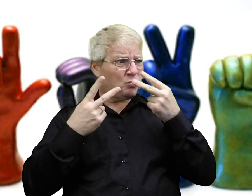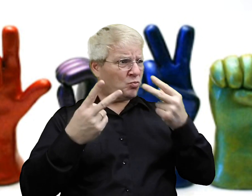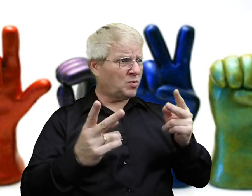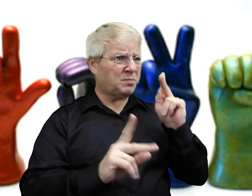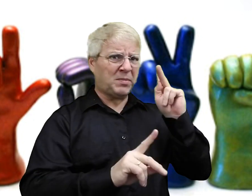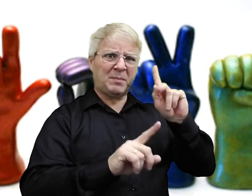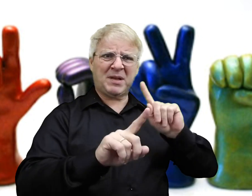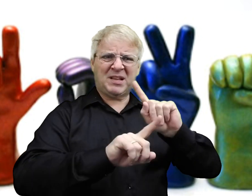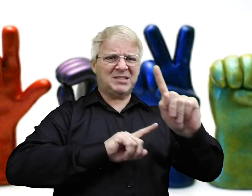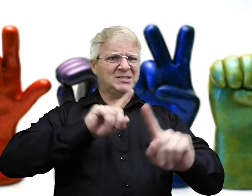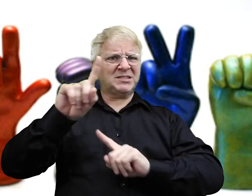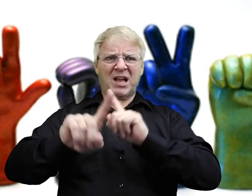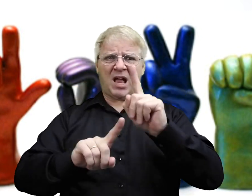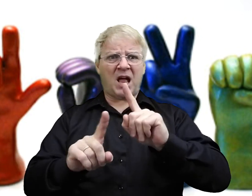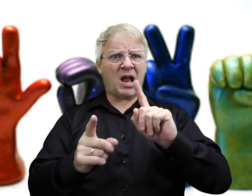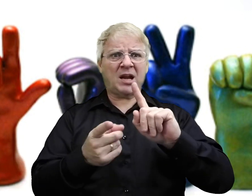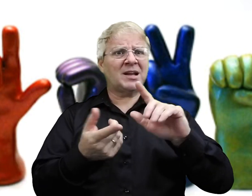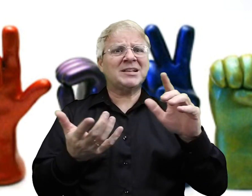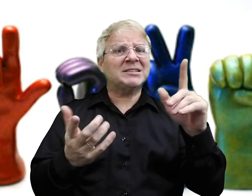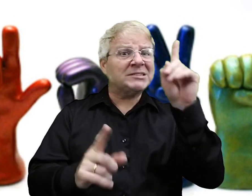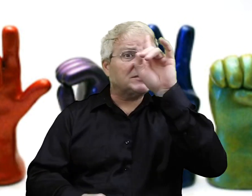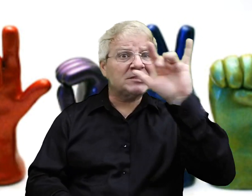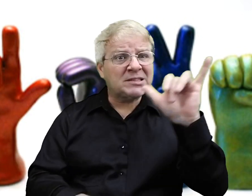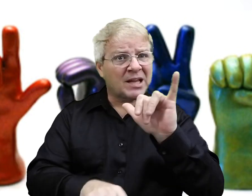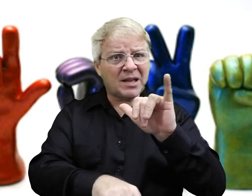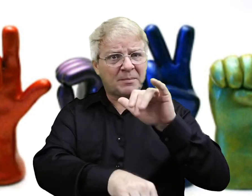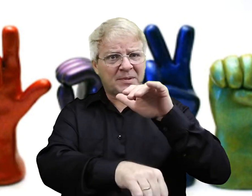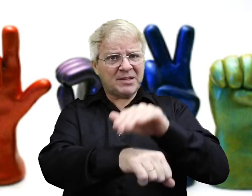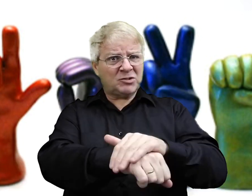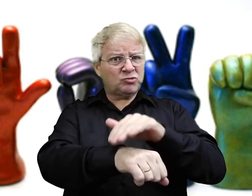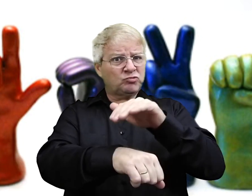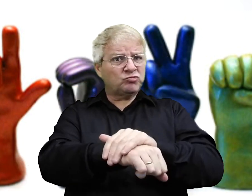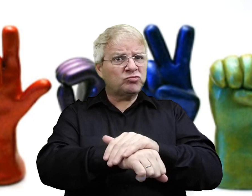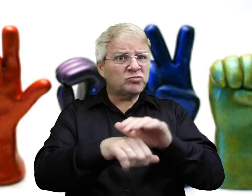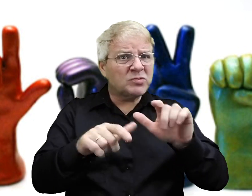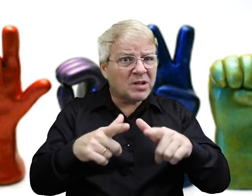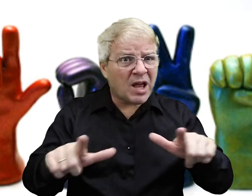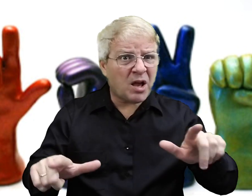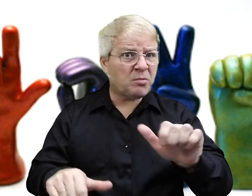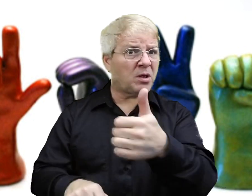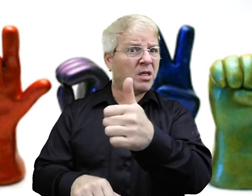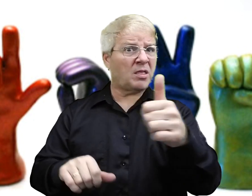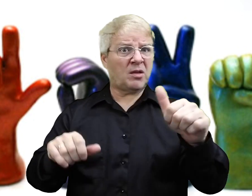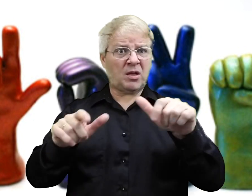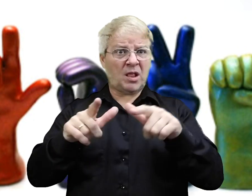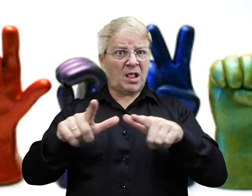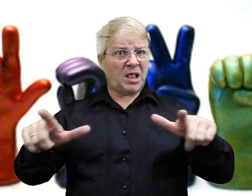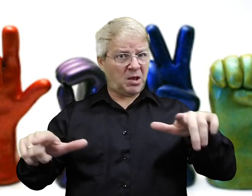America? Just take a look at all the different sign language books. Different instructors are using. Different people are using. It's the